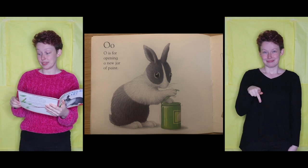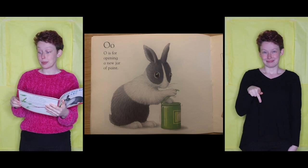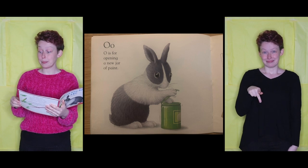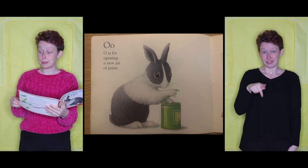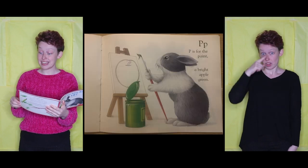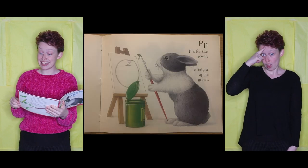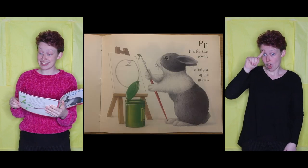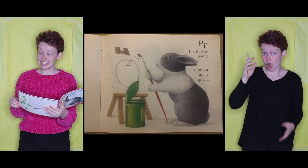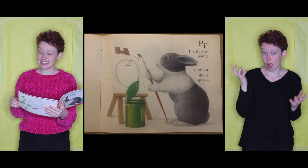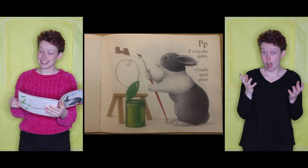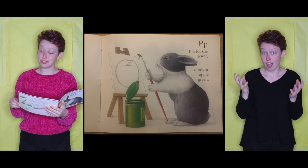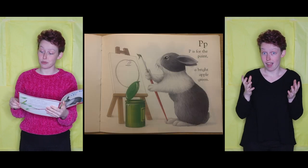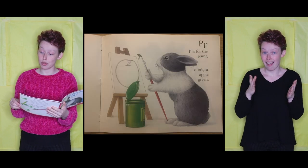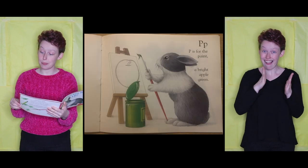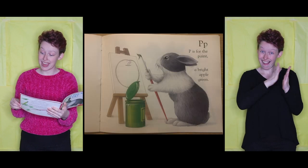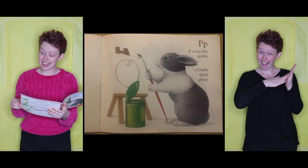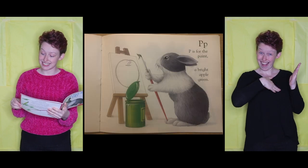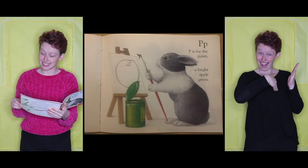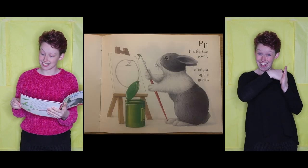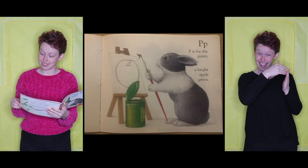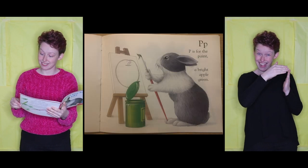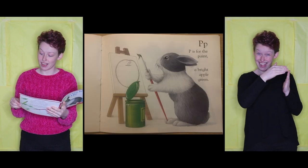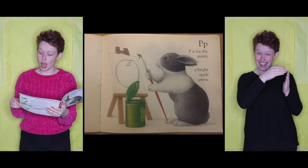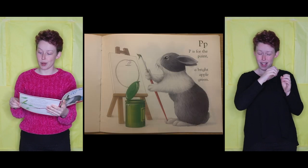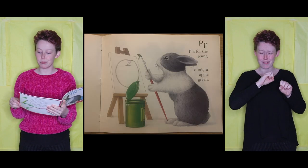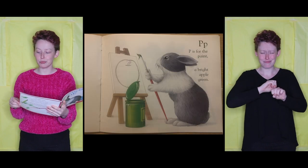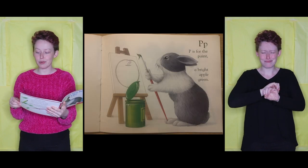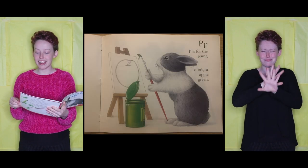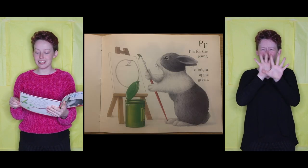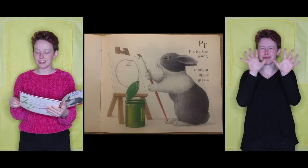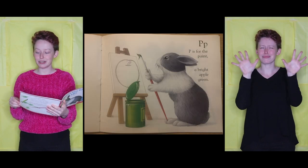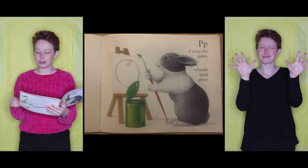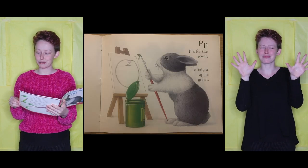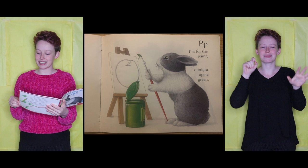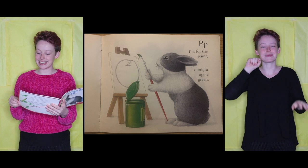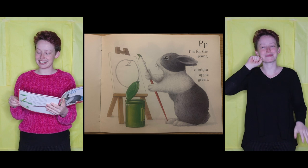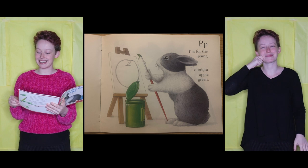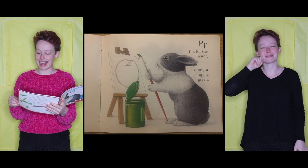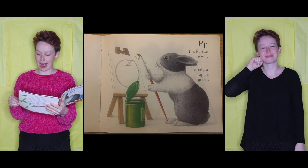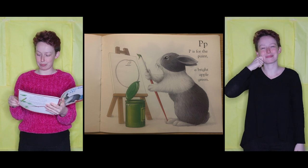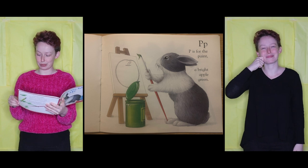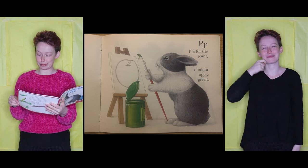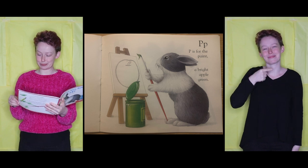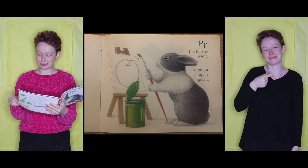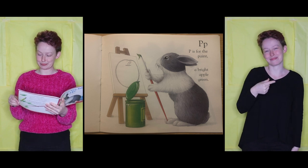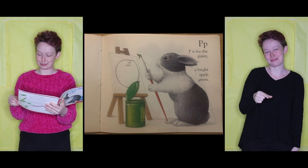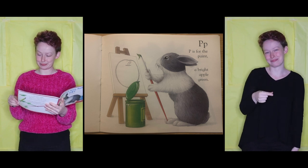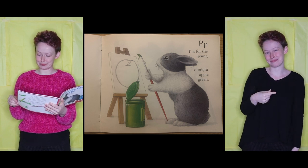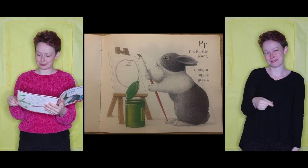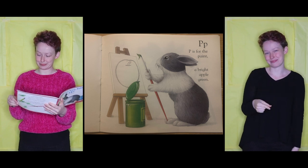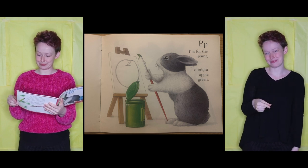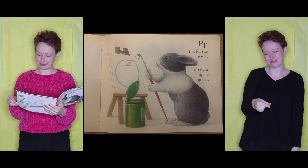P is for the Paint, a Bright Green Apple.